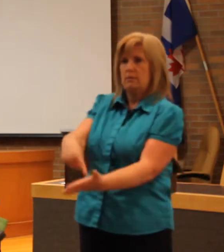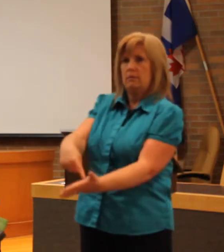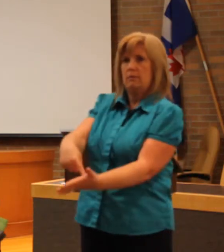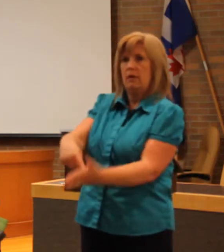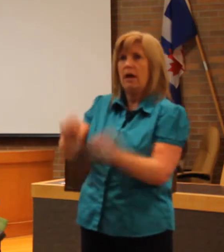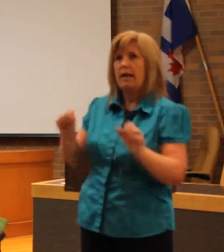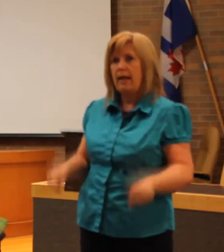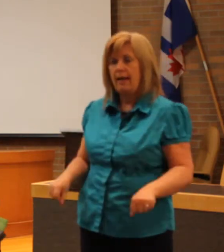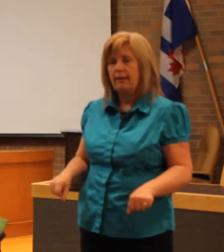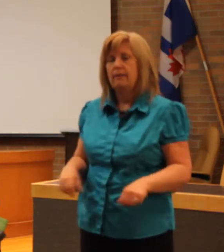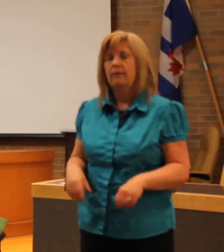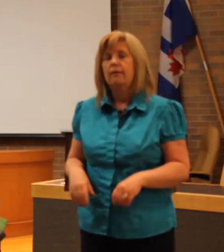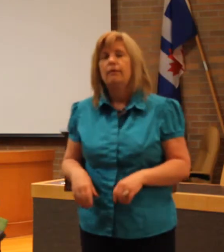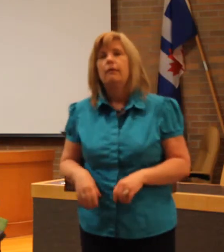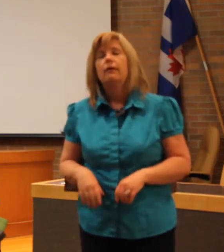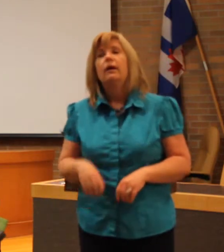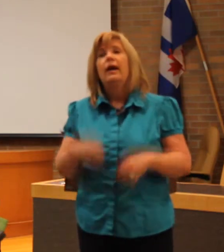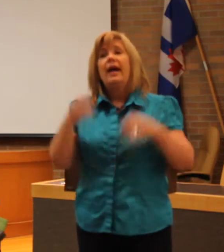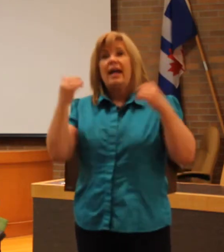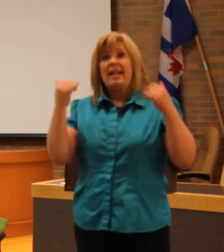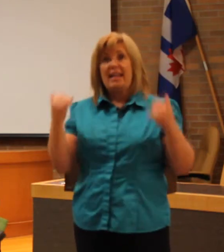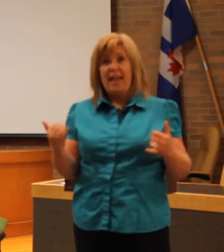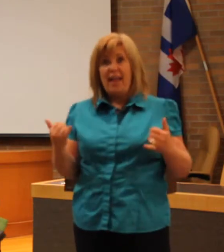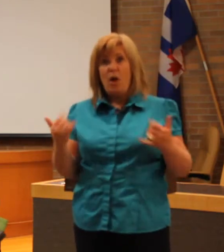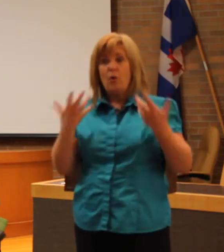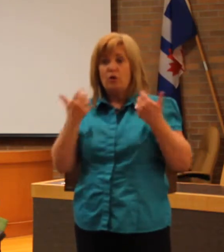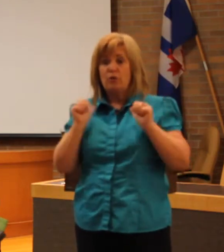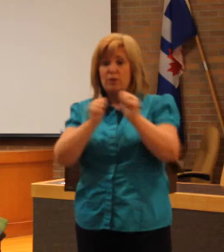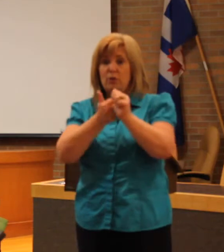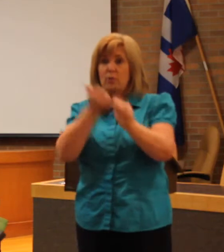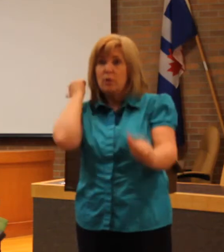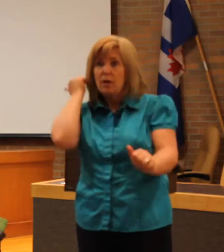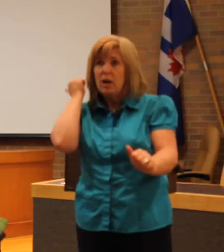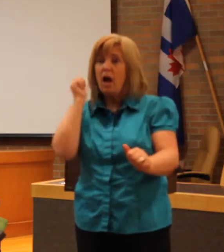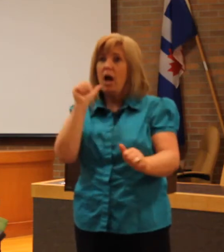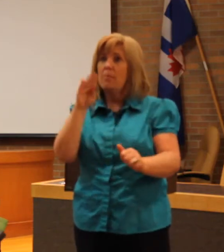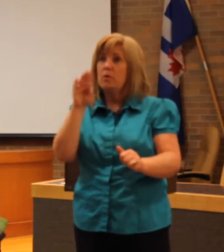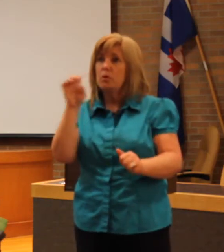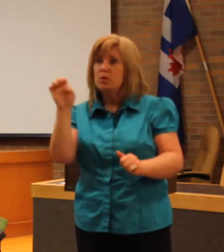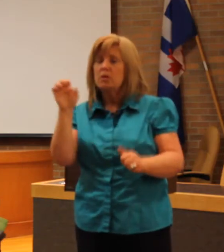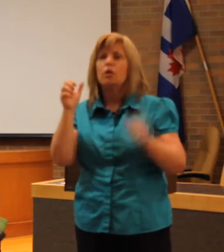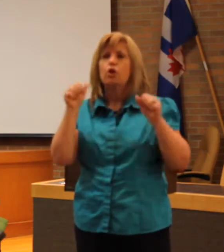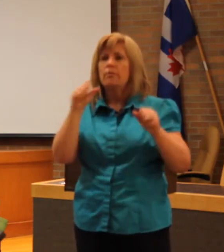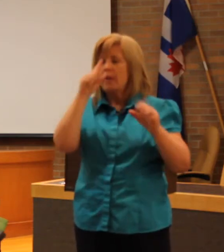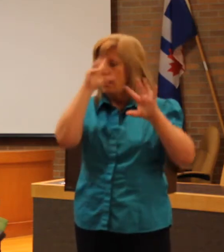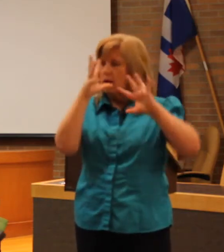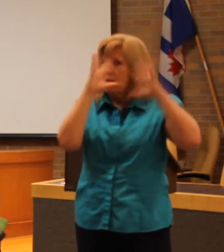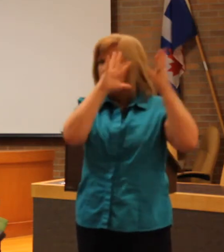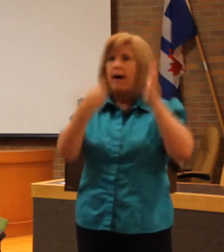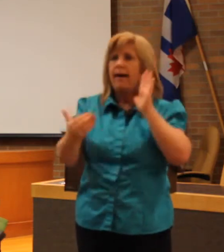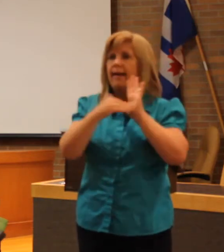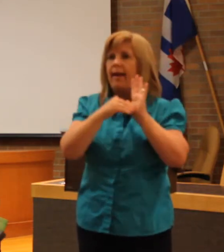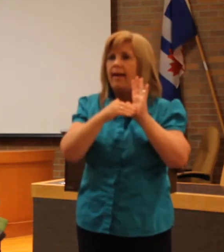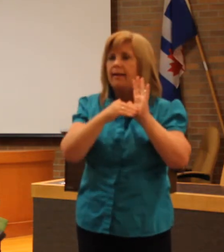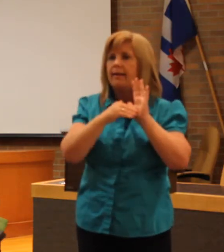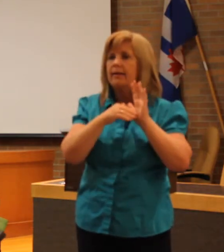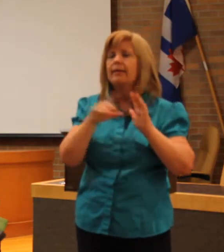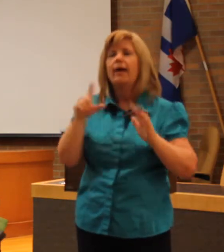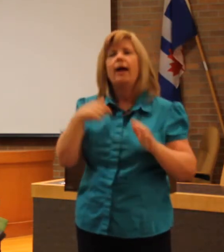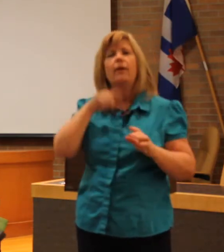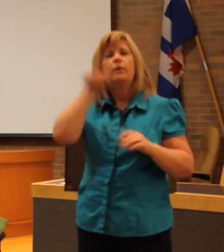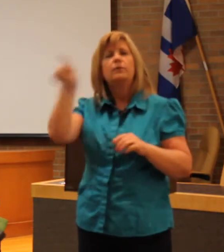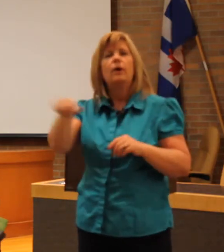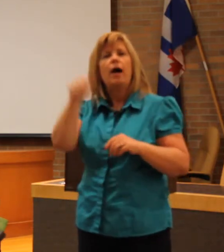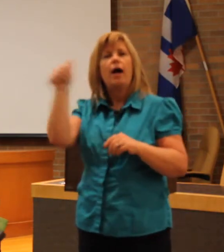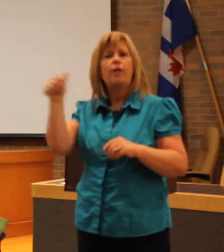prevent abuse, we might be re-traumatizing a person again. I was recently at another conference for Springtide